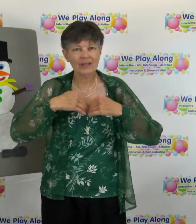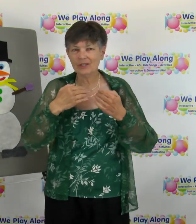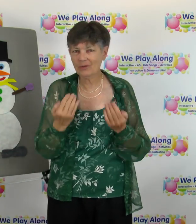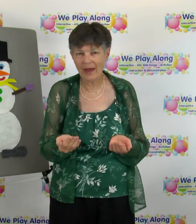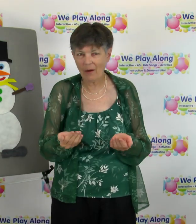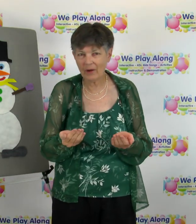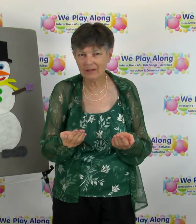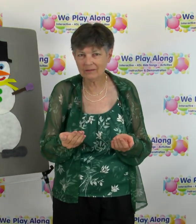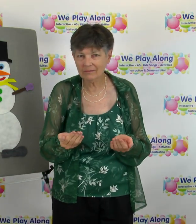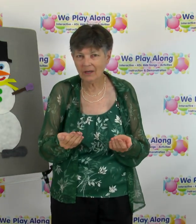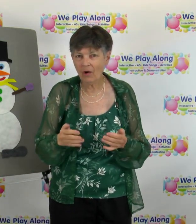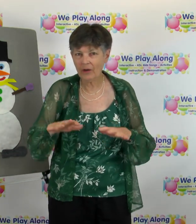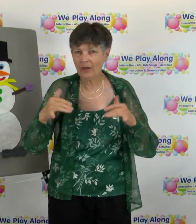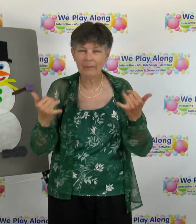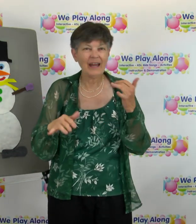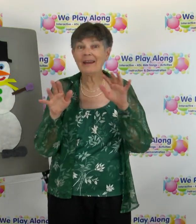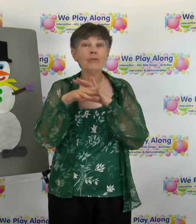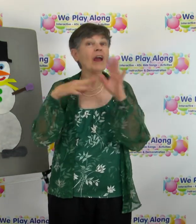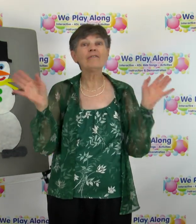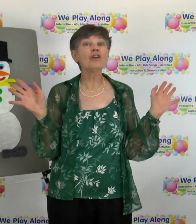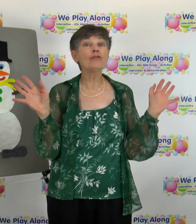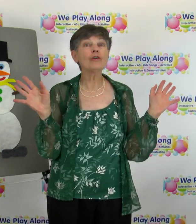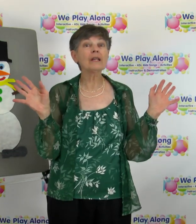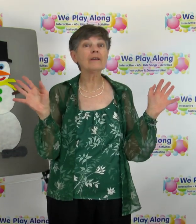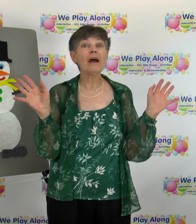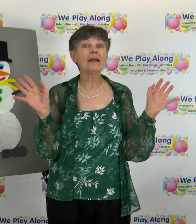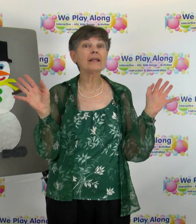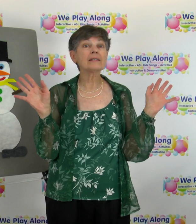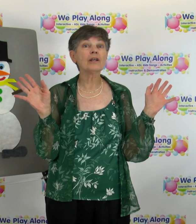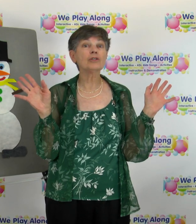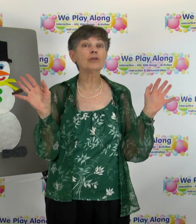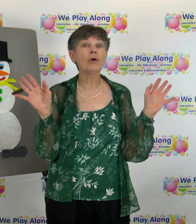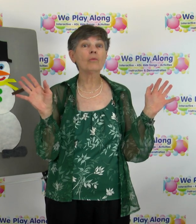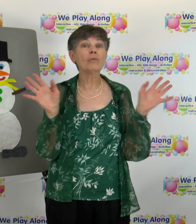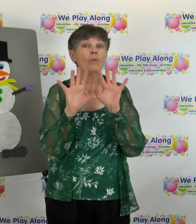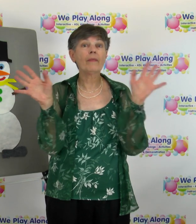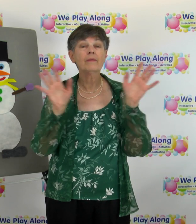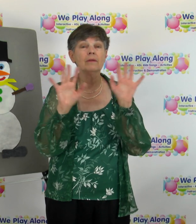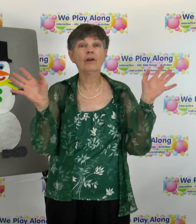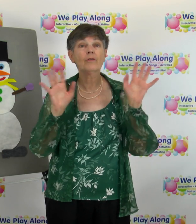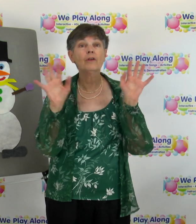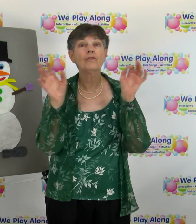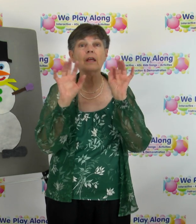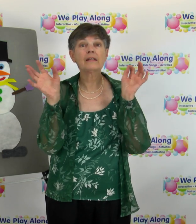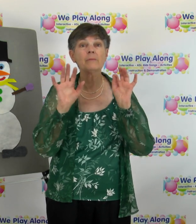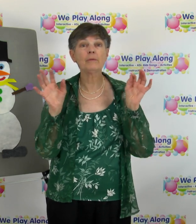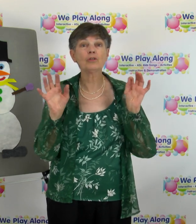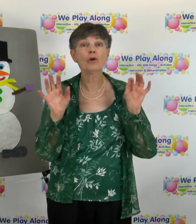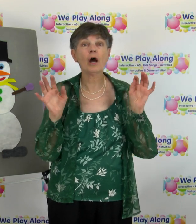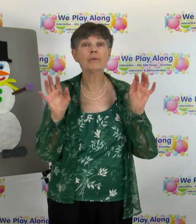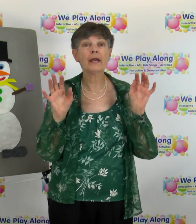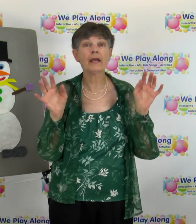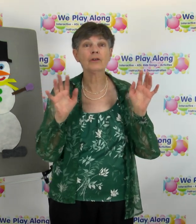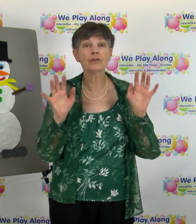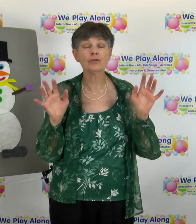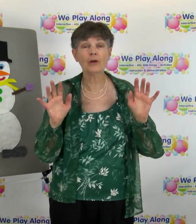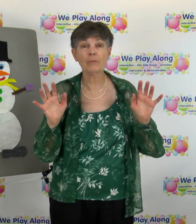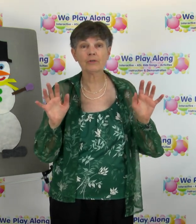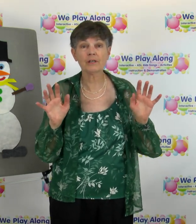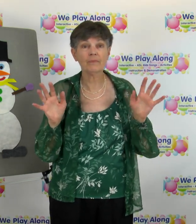need to do that one or you I mean and feel free to leave out any signs you don't want you know that you think it's maybe too complicated or too cumbersome